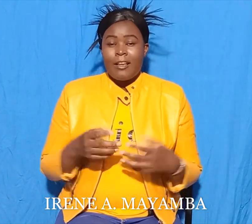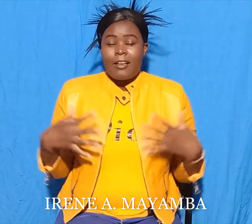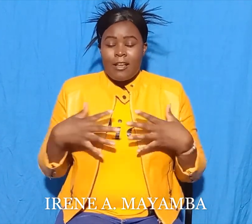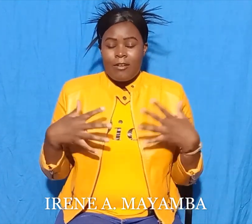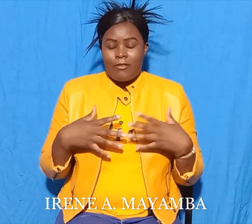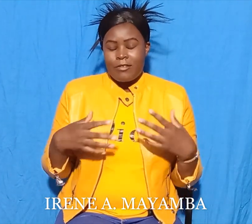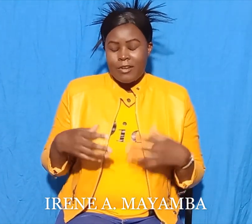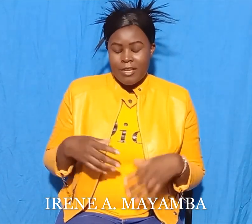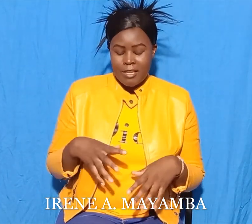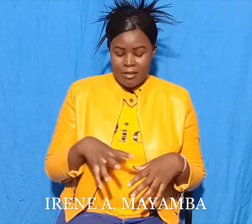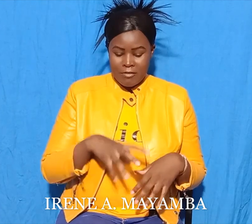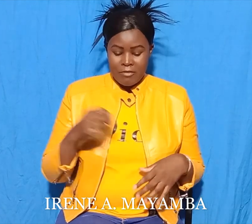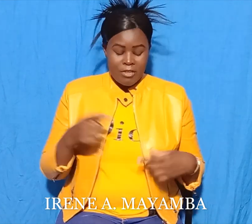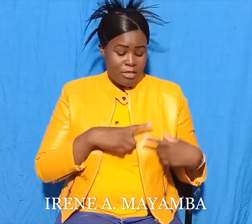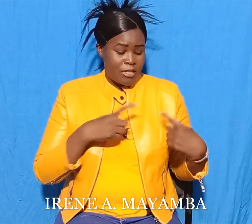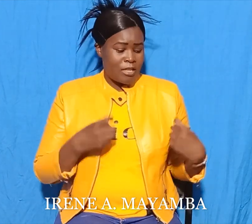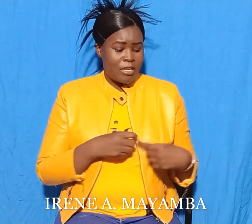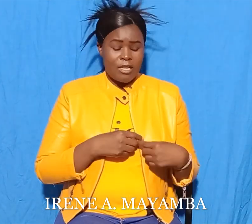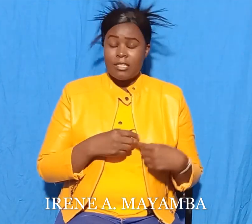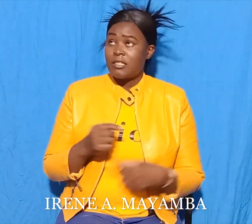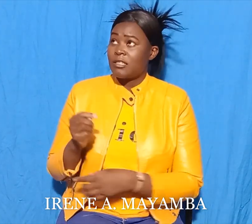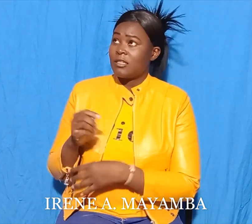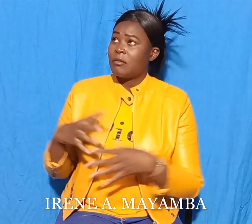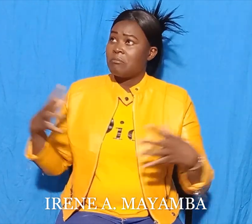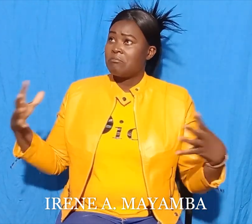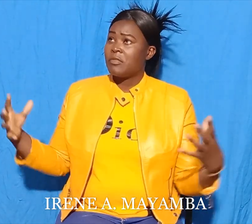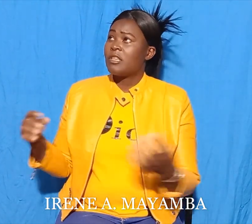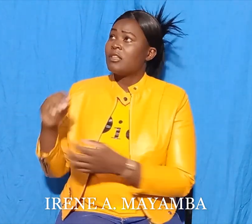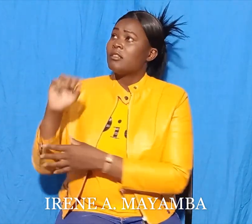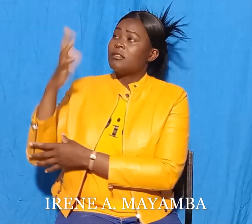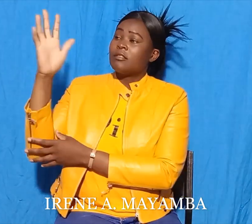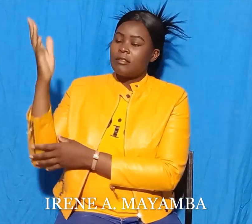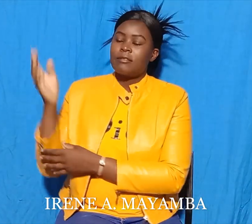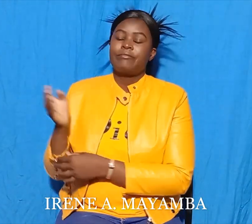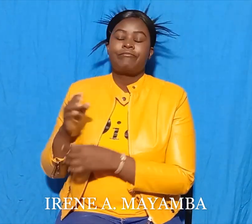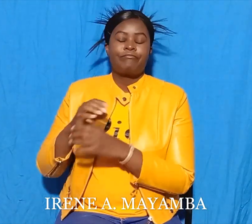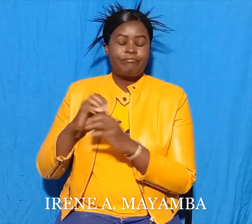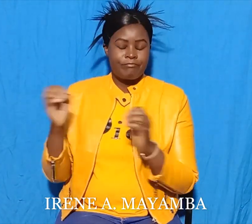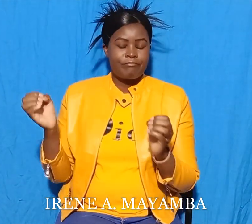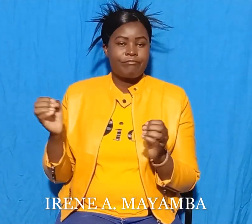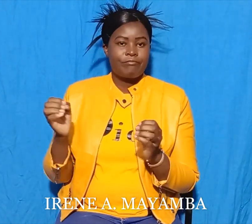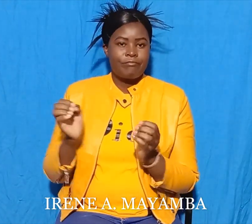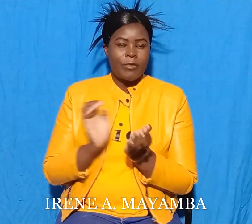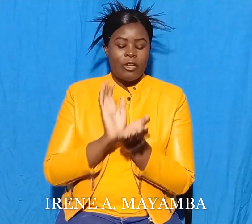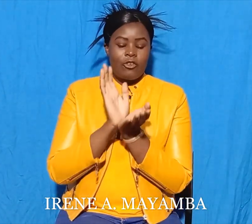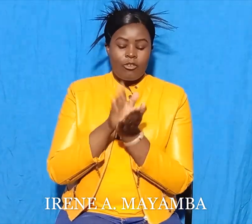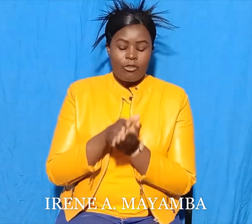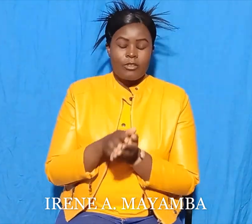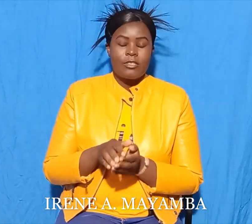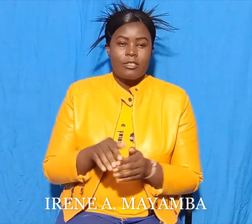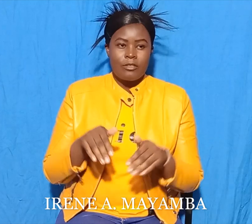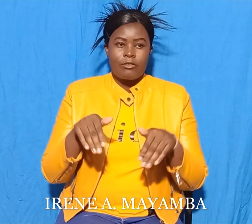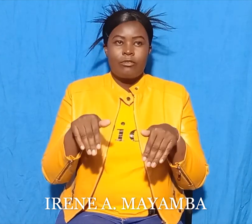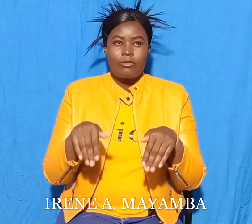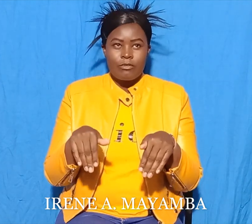The crocodile waited and waited for the monkey. Then he shouted again, Monkey!